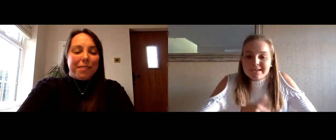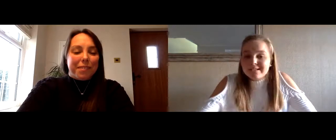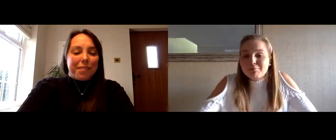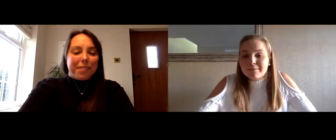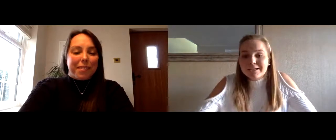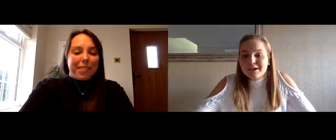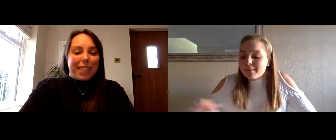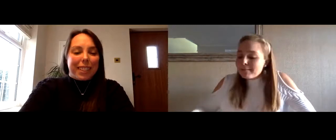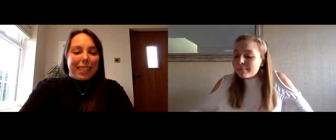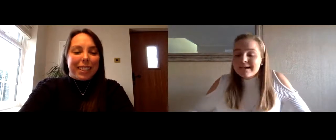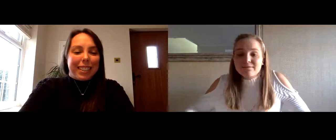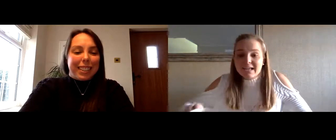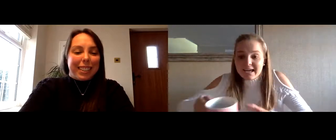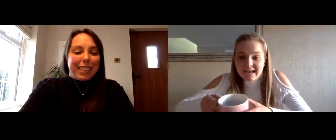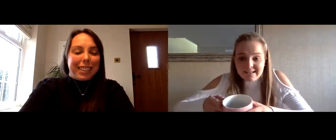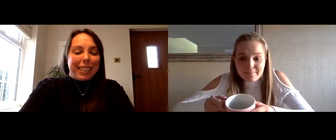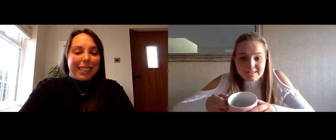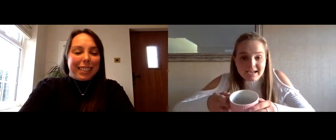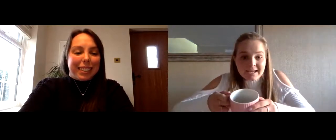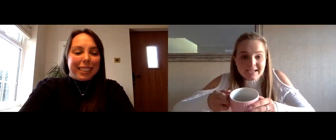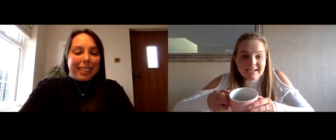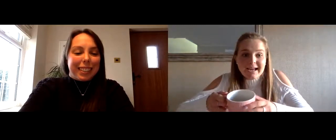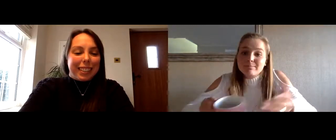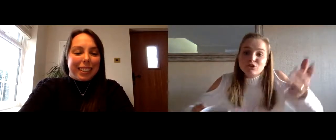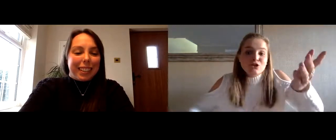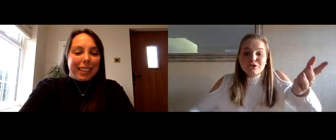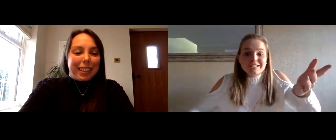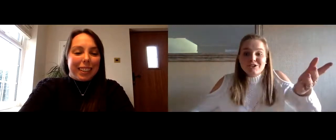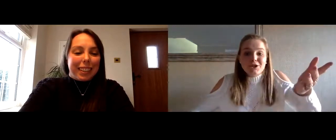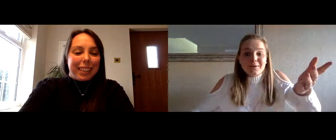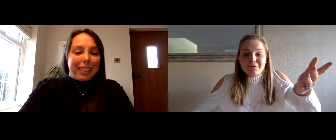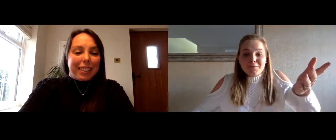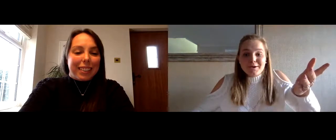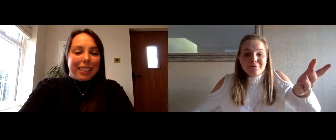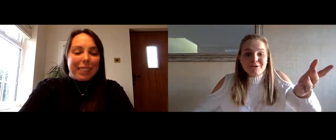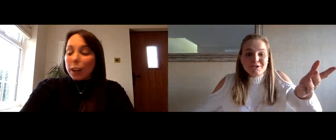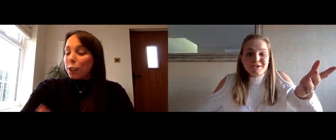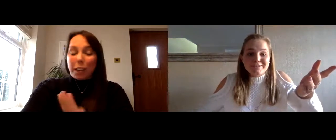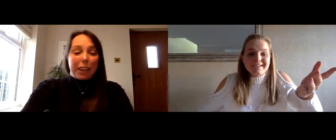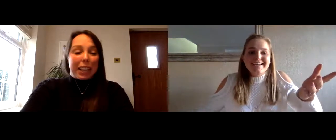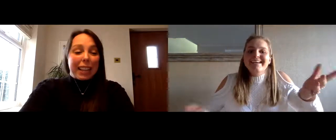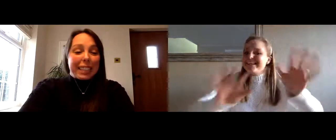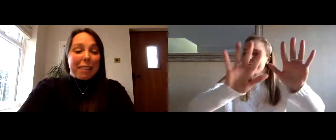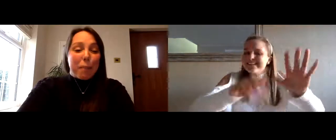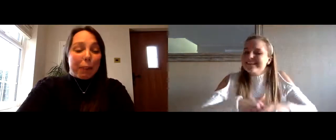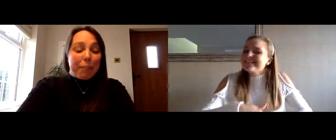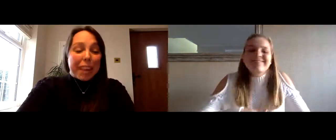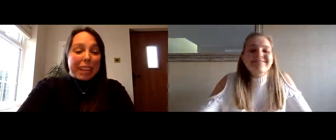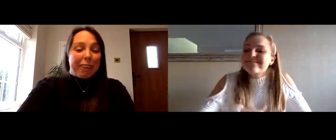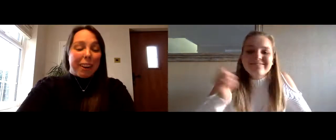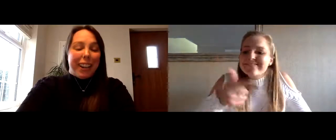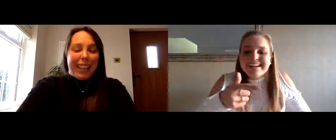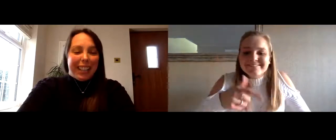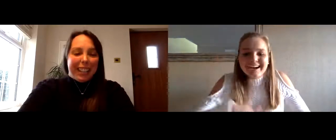that 30 minutes is pretty much up my mug of tea is empty and i'm sure yours is too if you if you're doing so yeah i didn't even bother